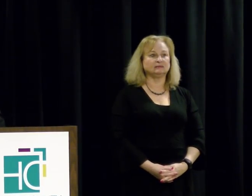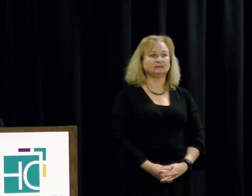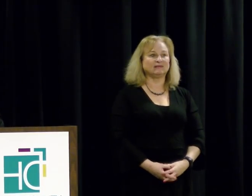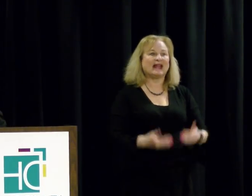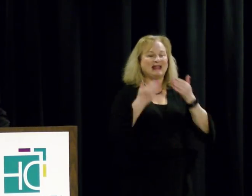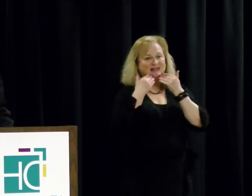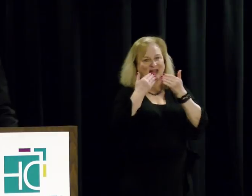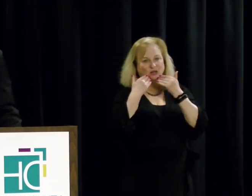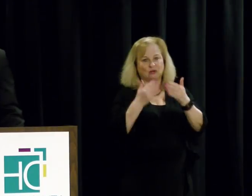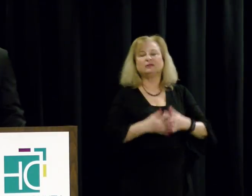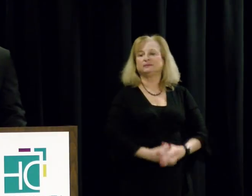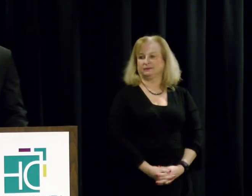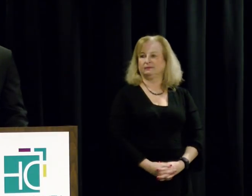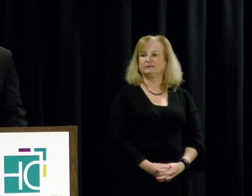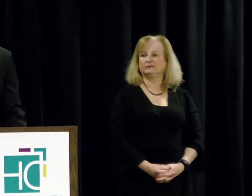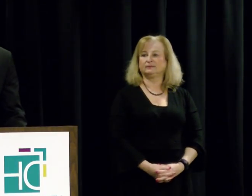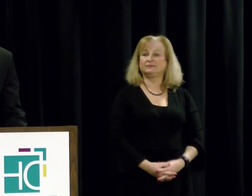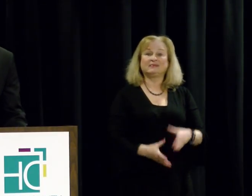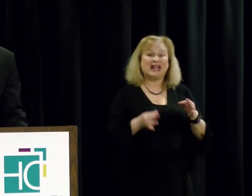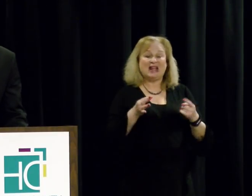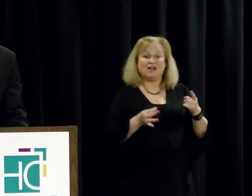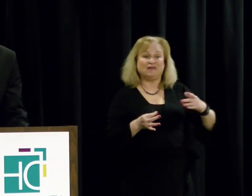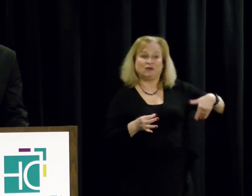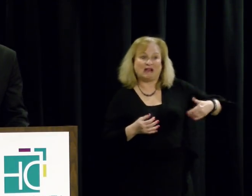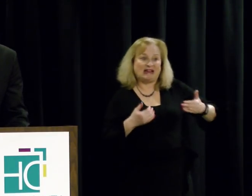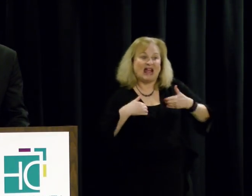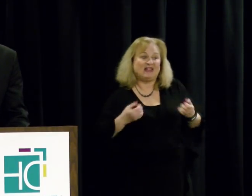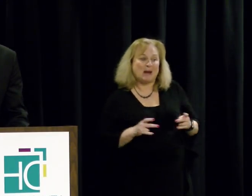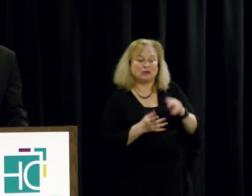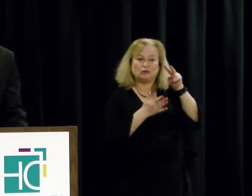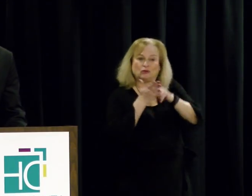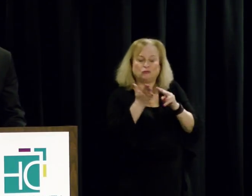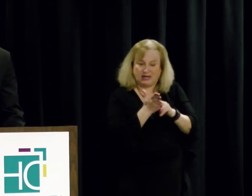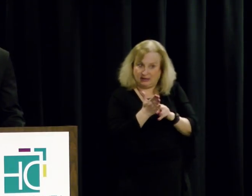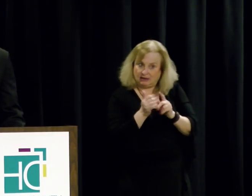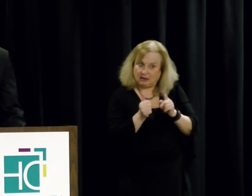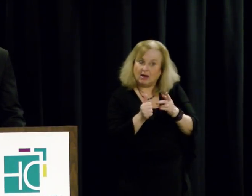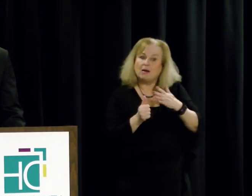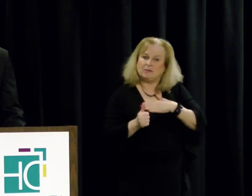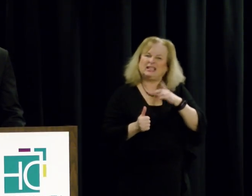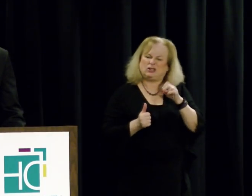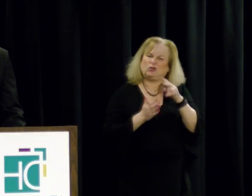Thank you. And if you haven't had an opportunity to read it, please do.